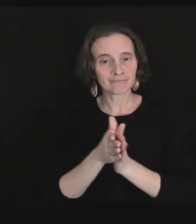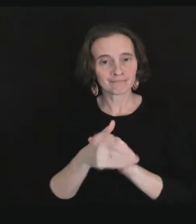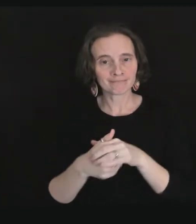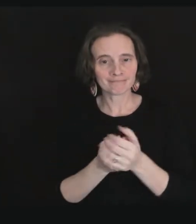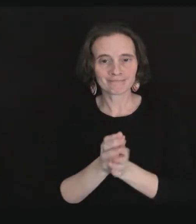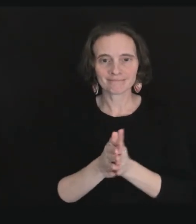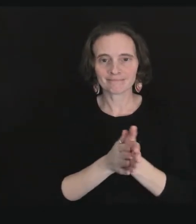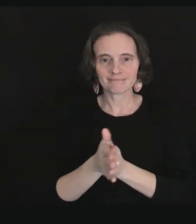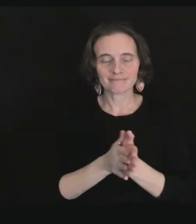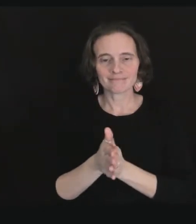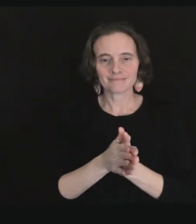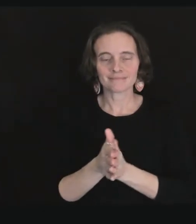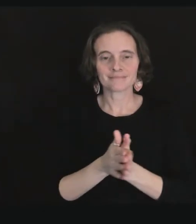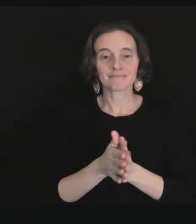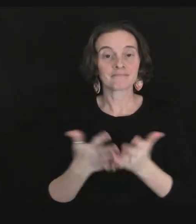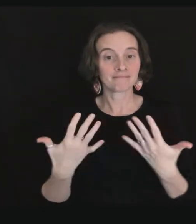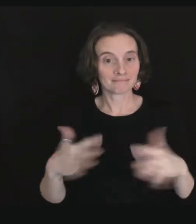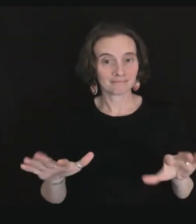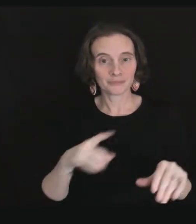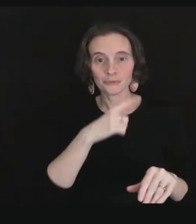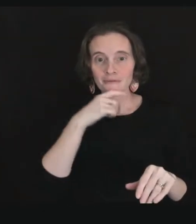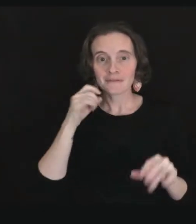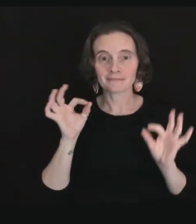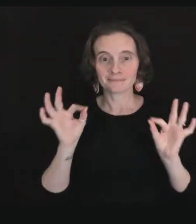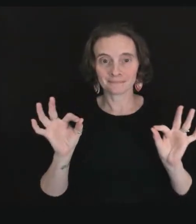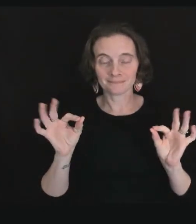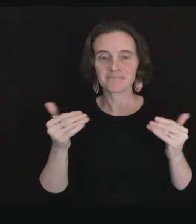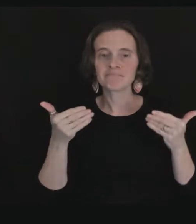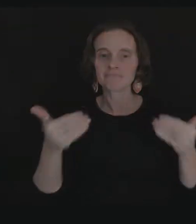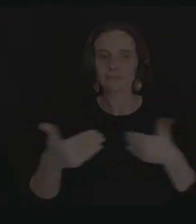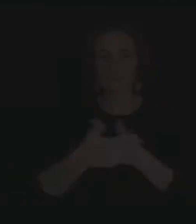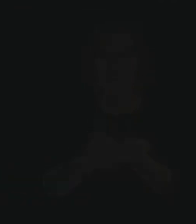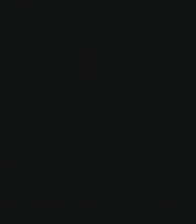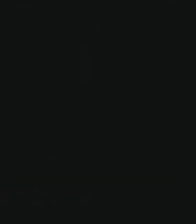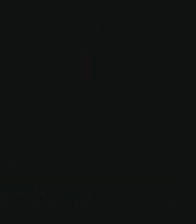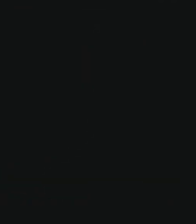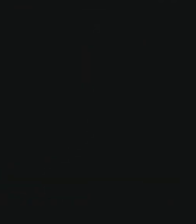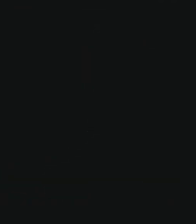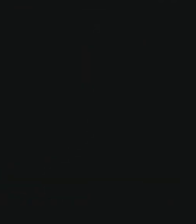Wash your hands and make sure they are dry before starting.